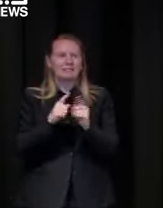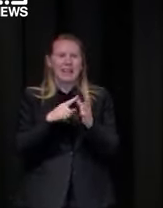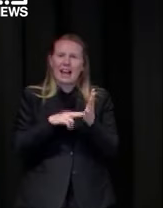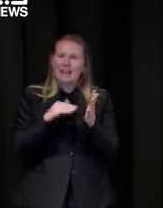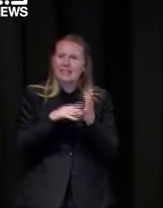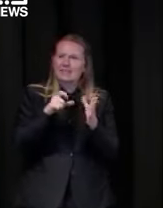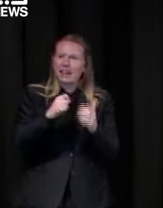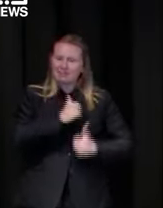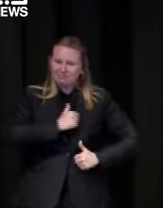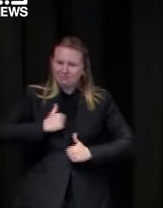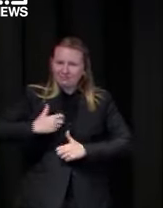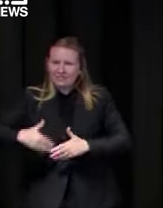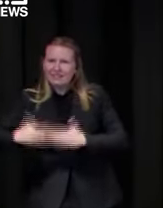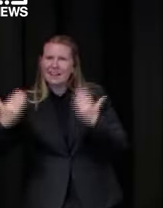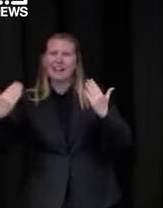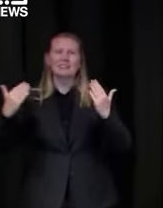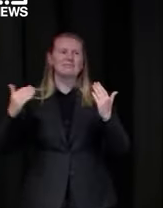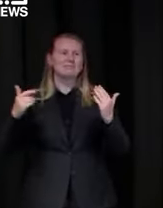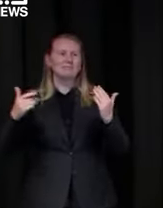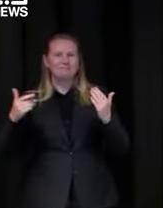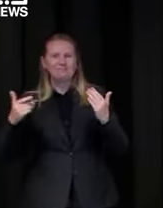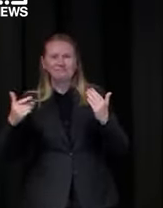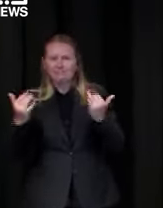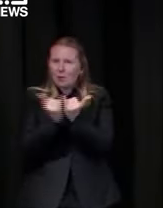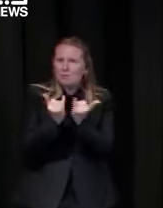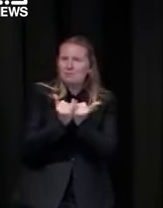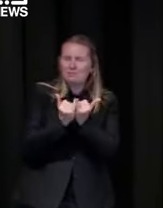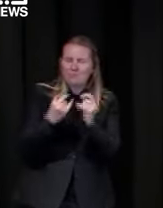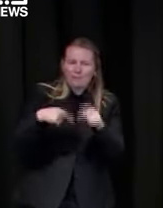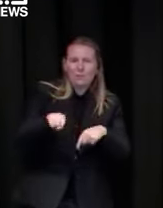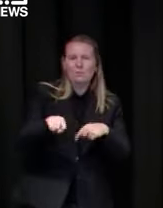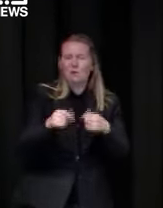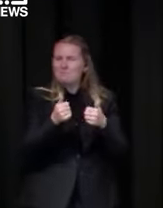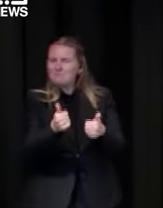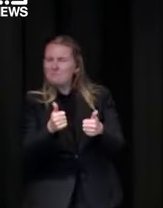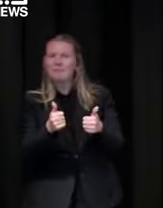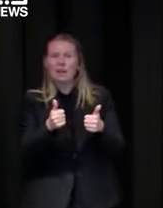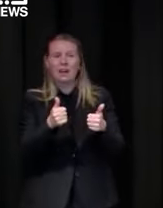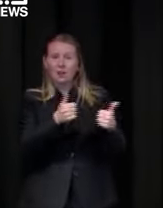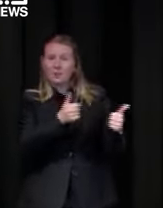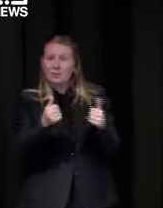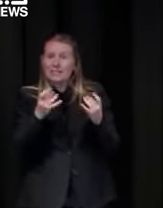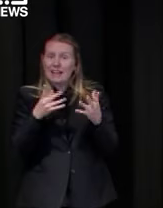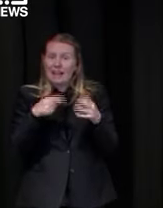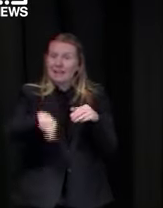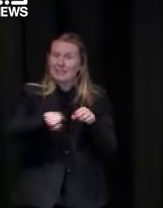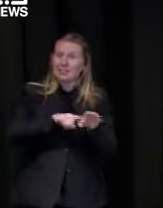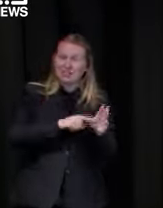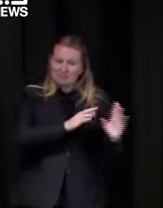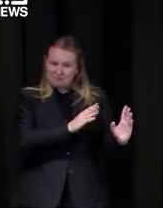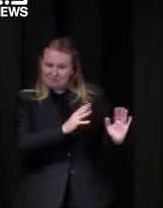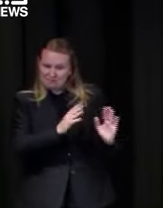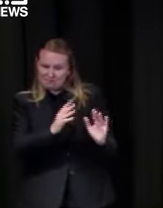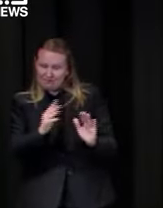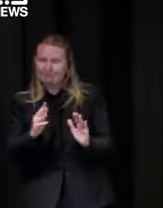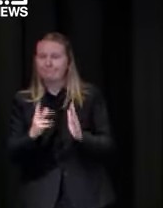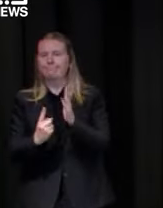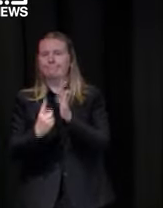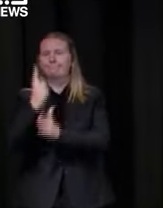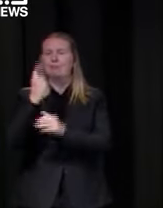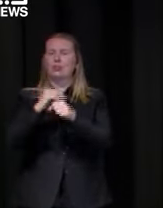80 000 people um and until the until we had that incursion um it was all looking very positive unfortunately